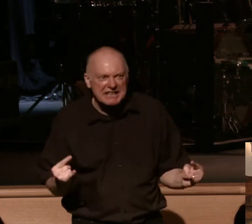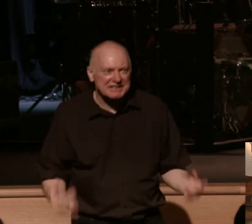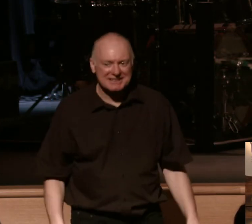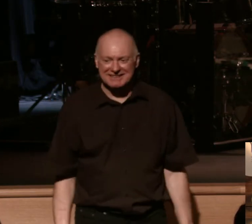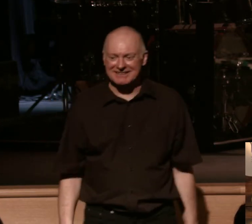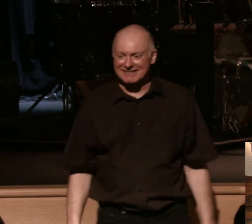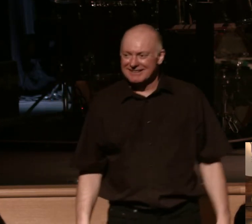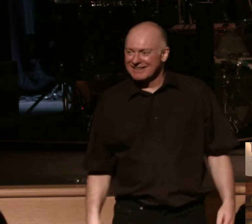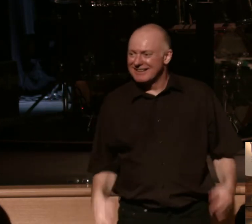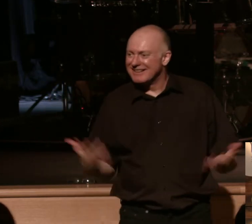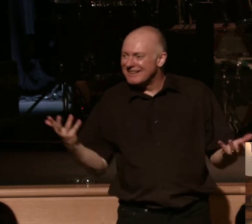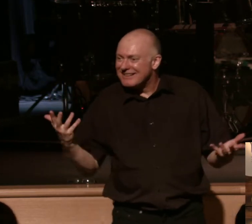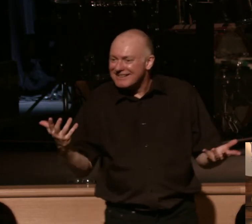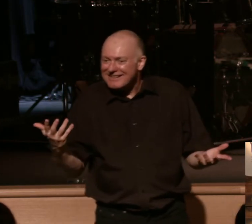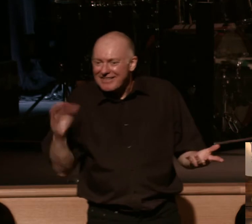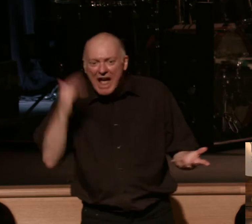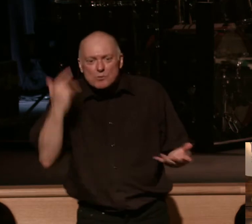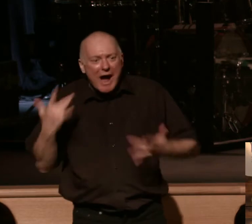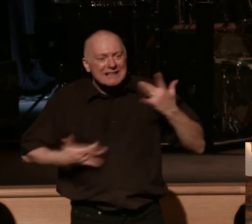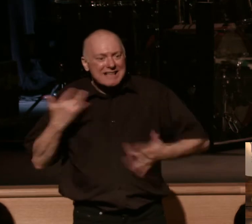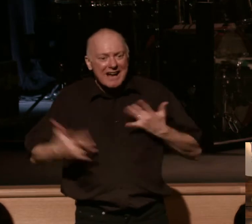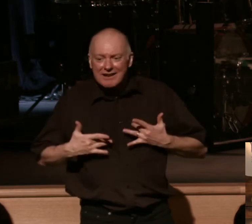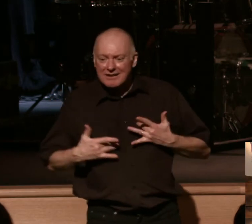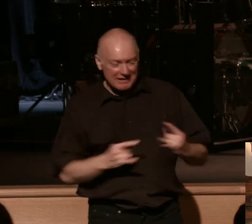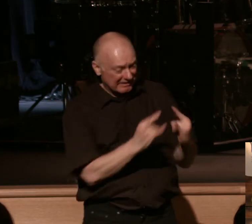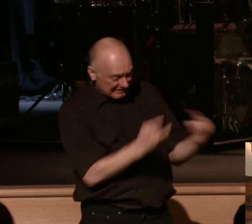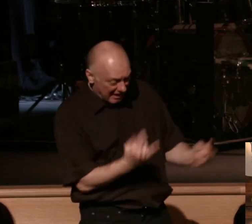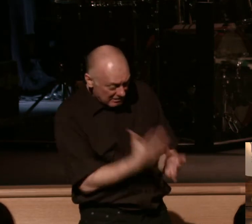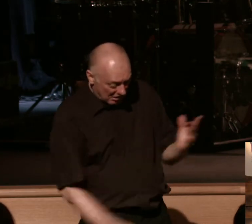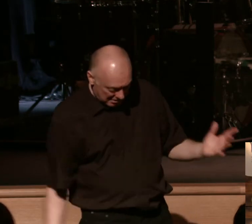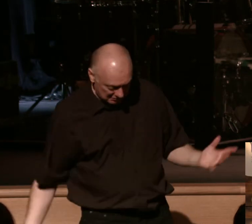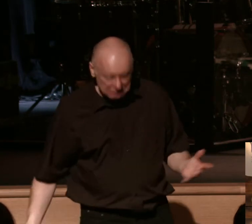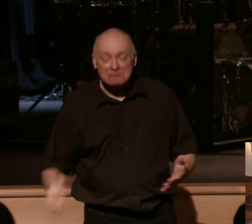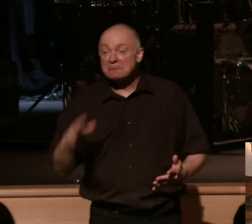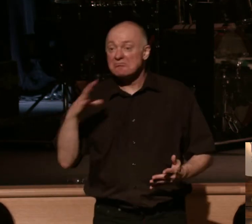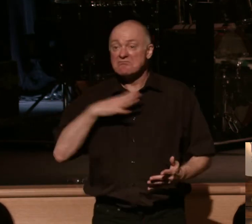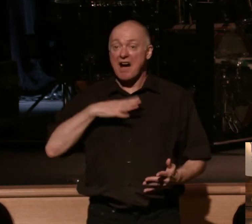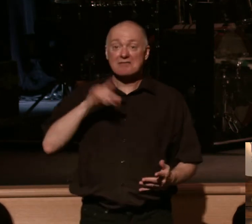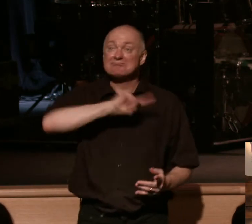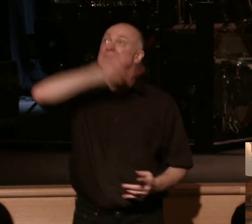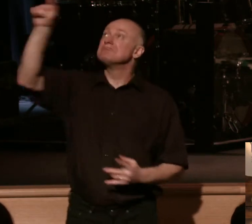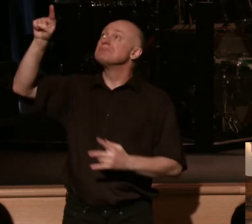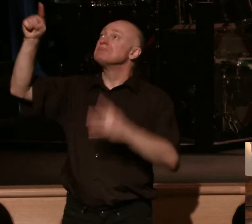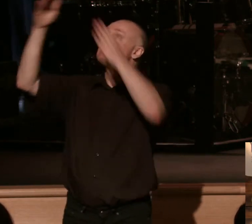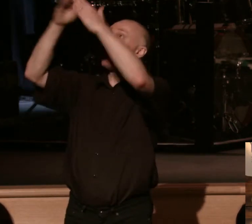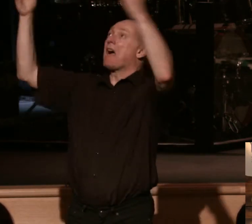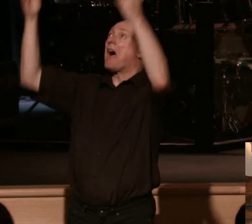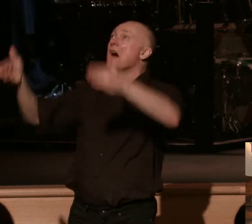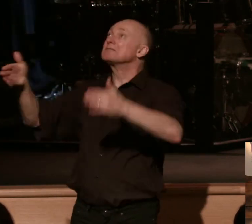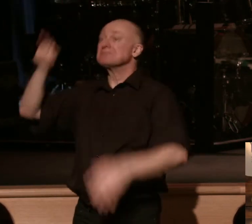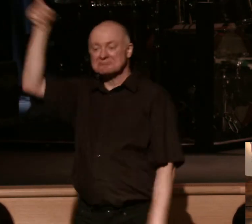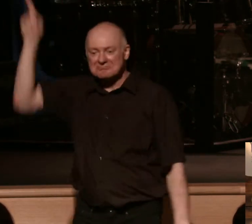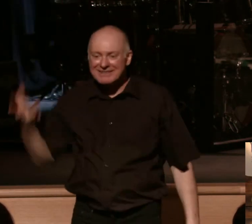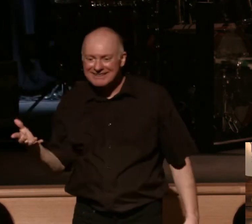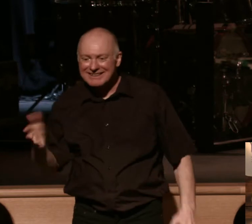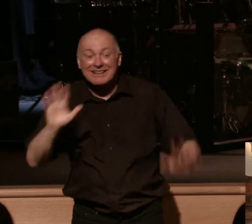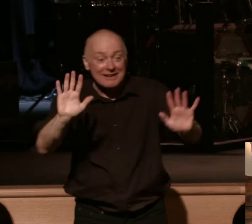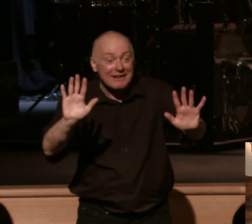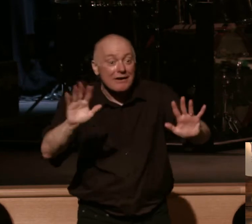This is what's so exciting then. When the tent is gone, the eternal house of God shows up. But see, this is where, for the believer in Jesus